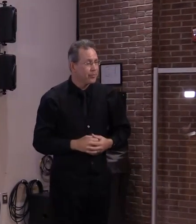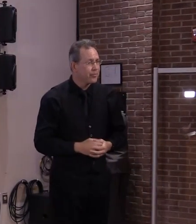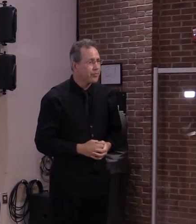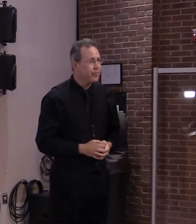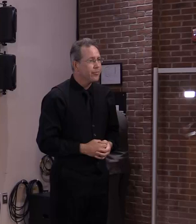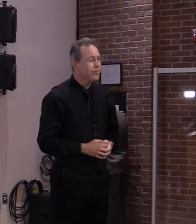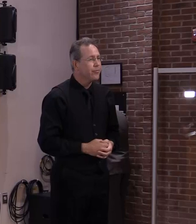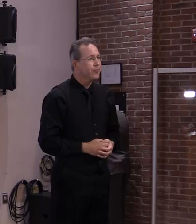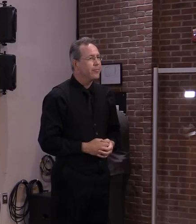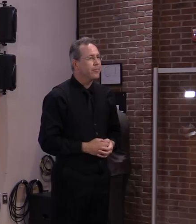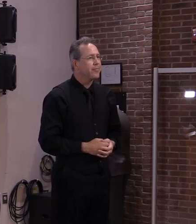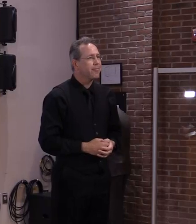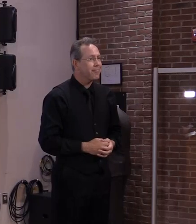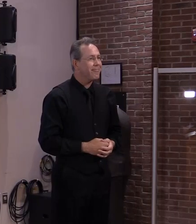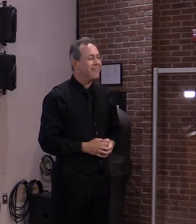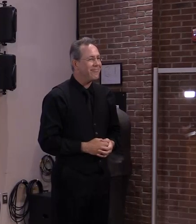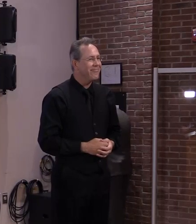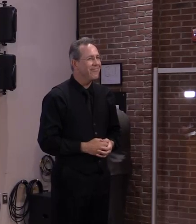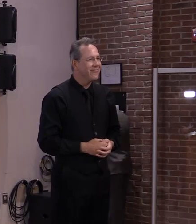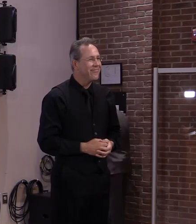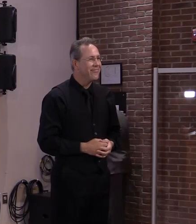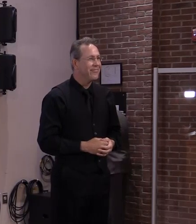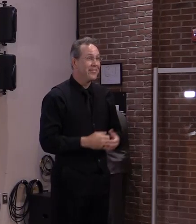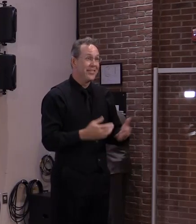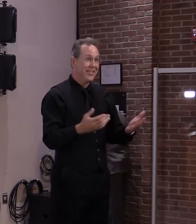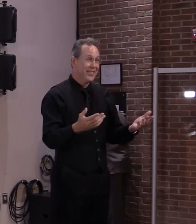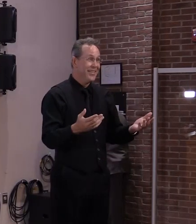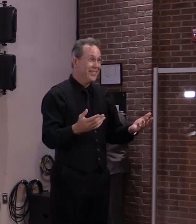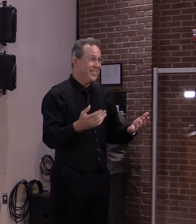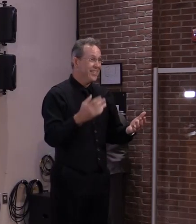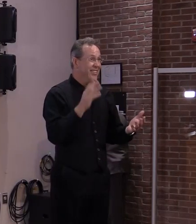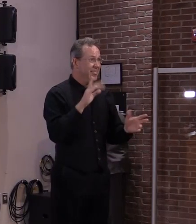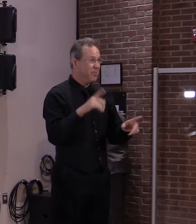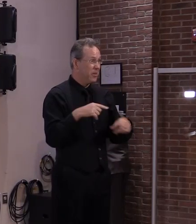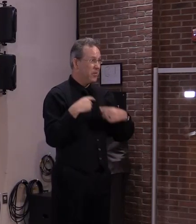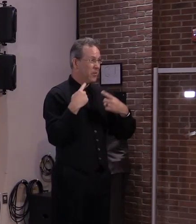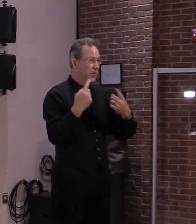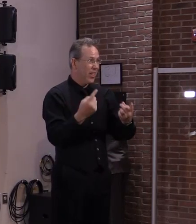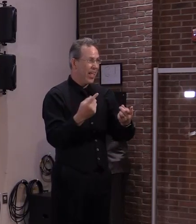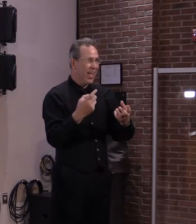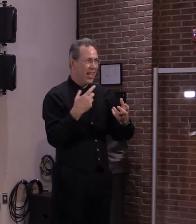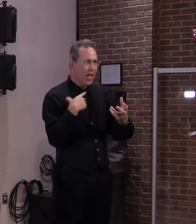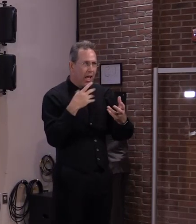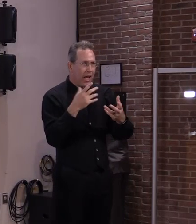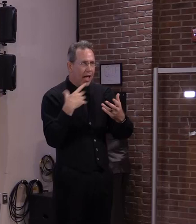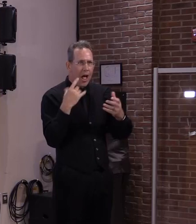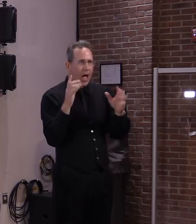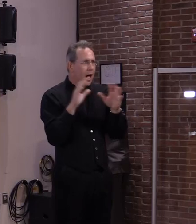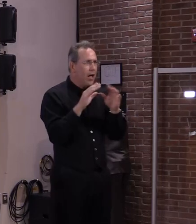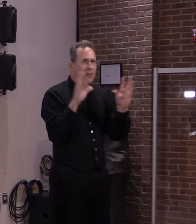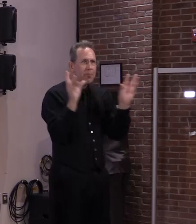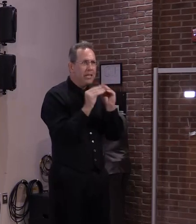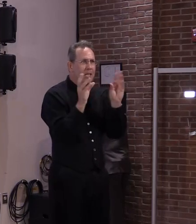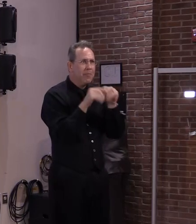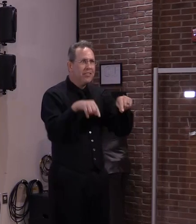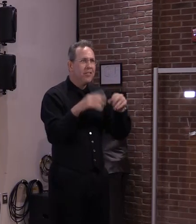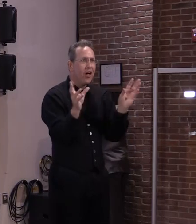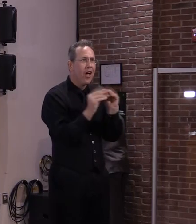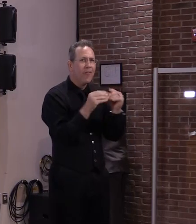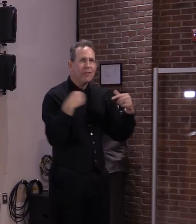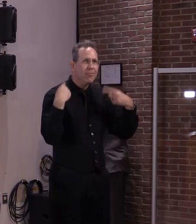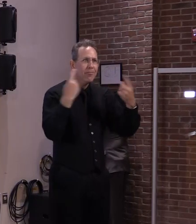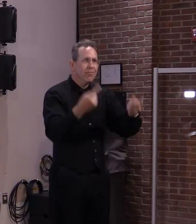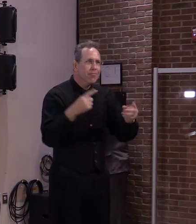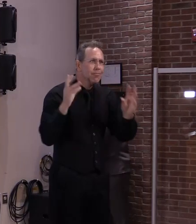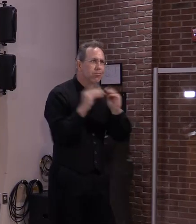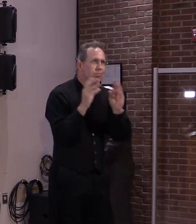Well, it's been quite a while since we've had back-to-back COVID press briefings, and those usually weren't for